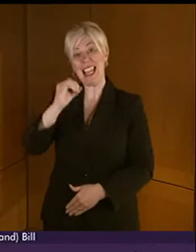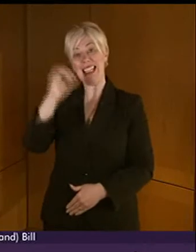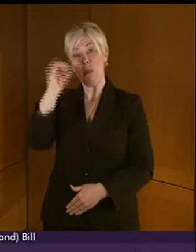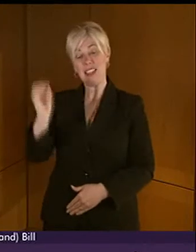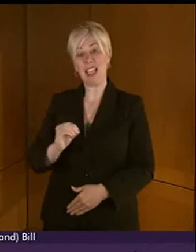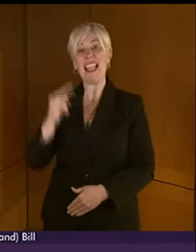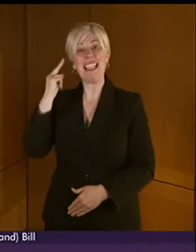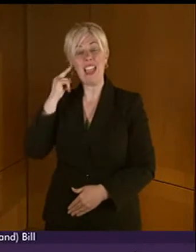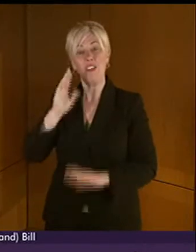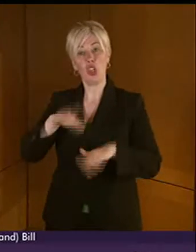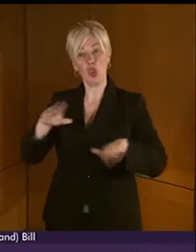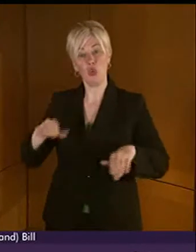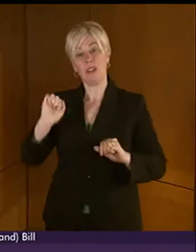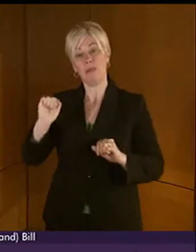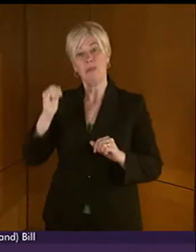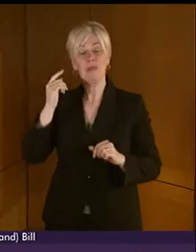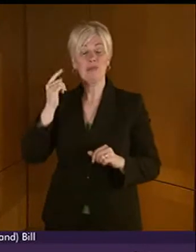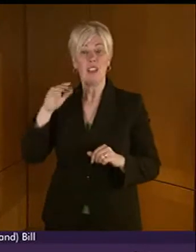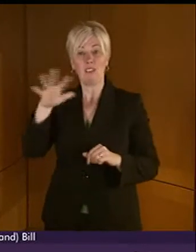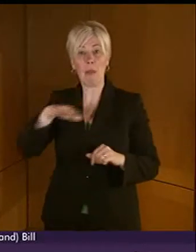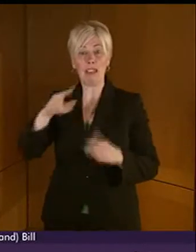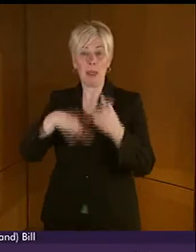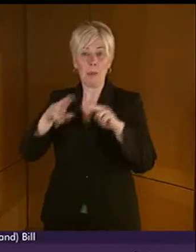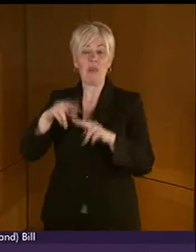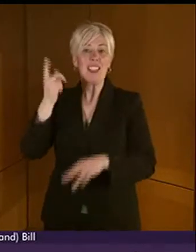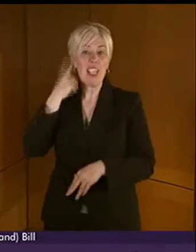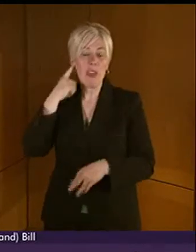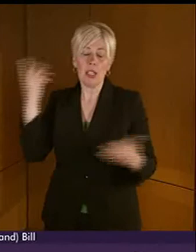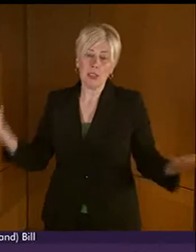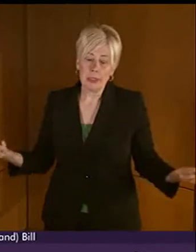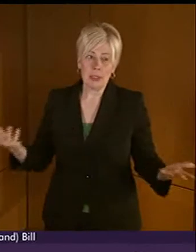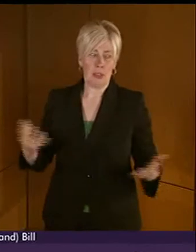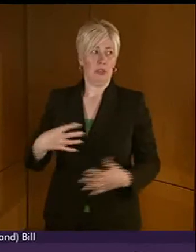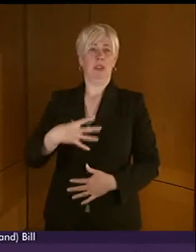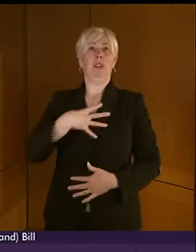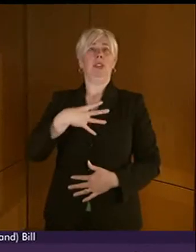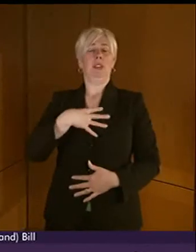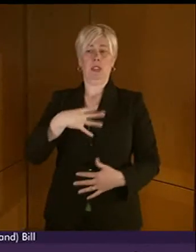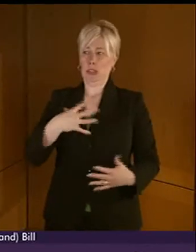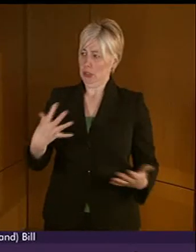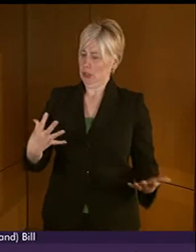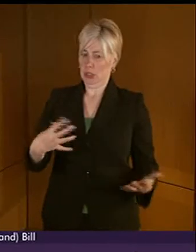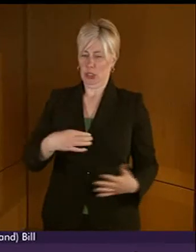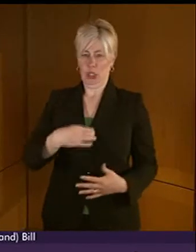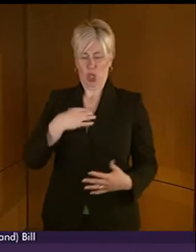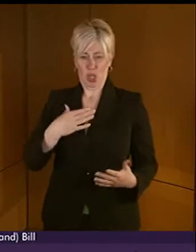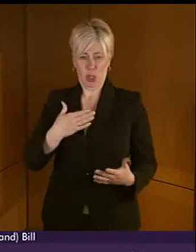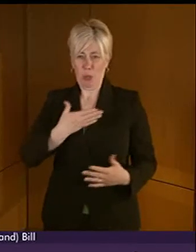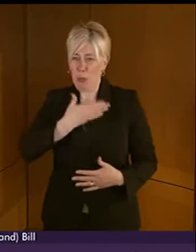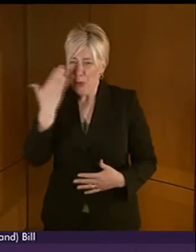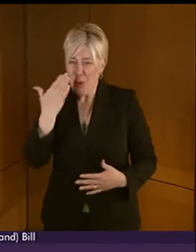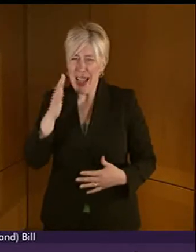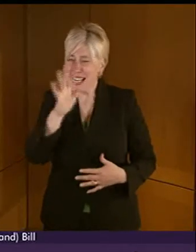children are born to hearing parents. It is shocking that there is currently no nationally